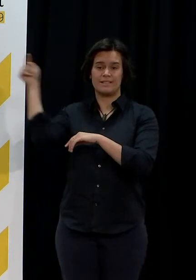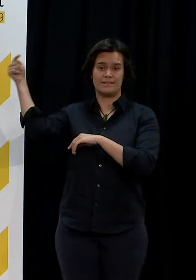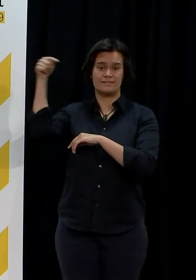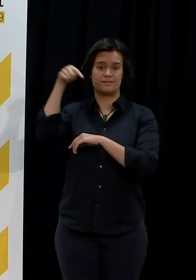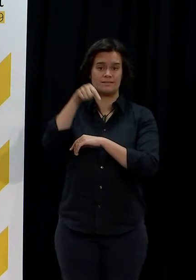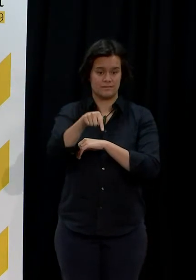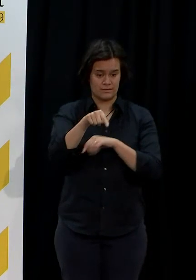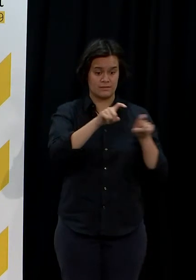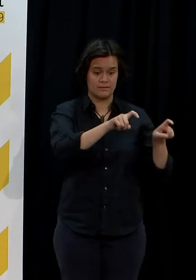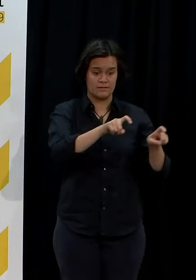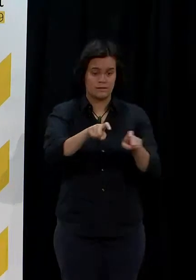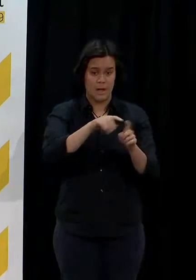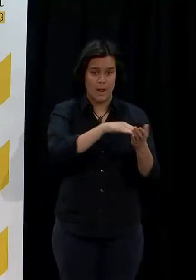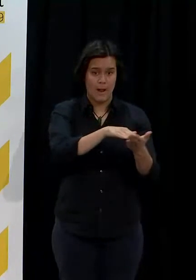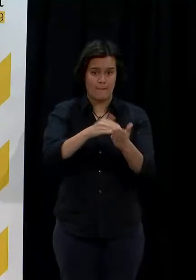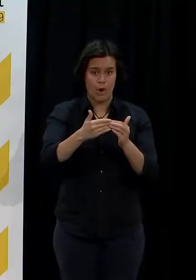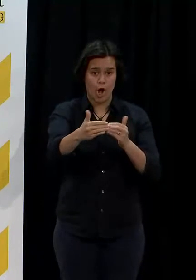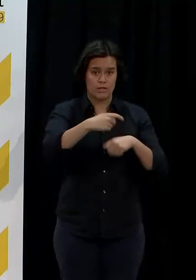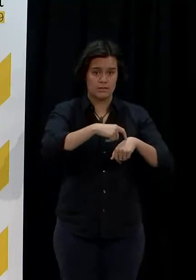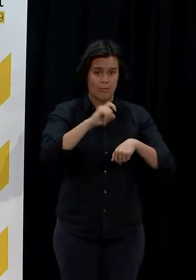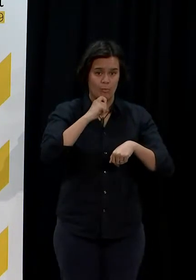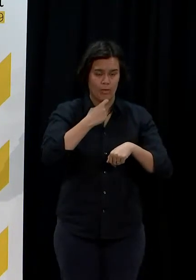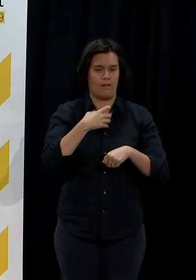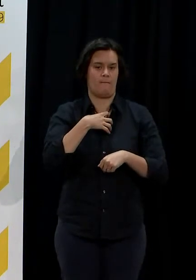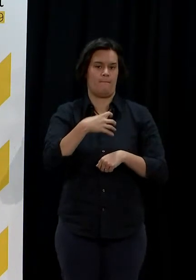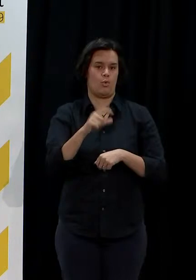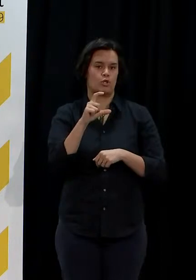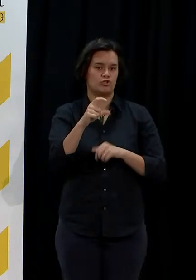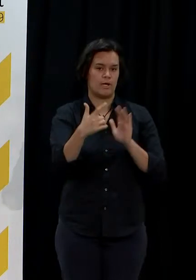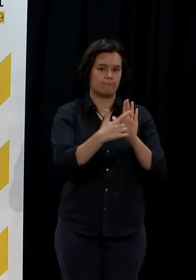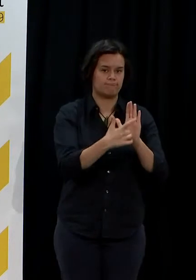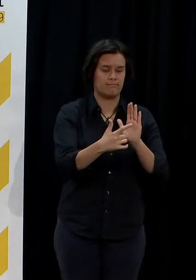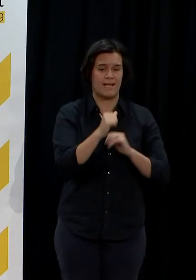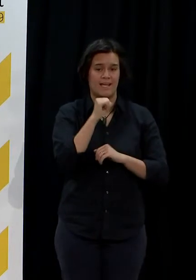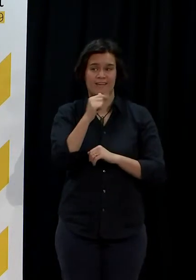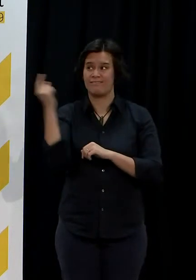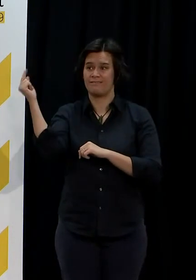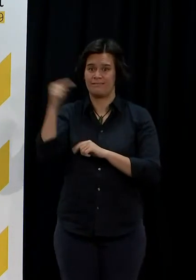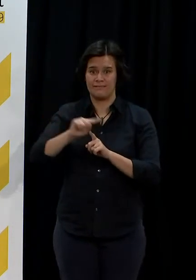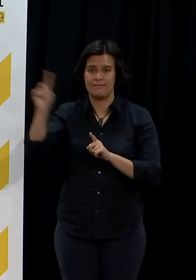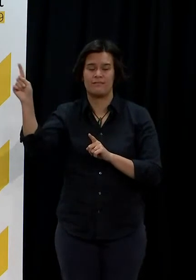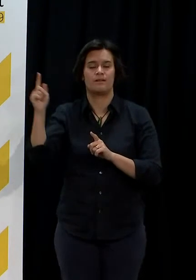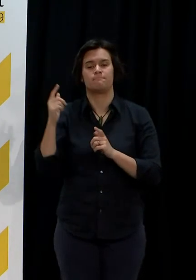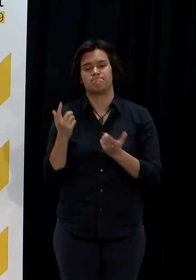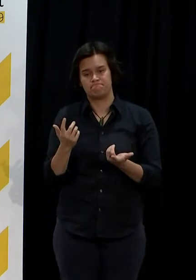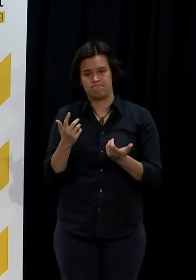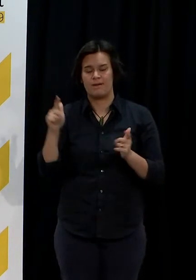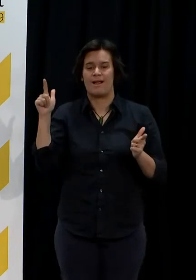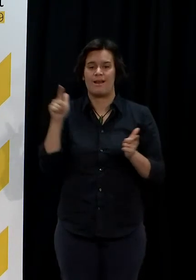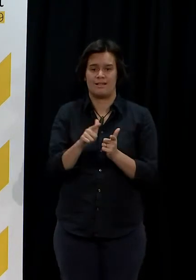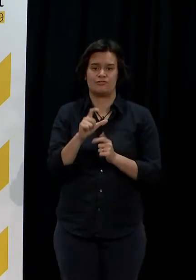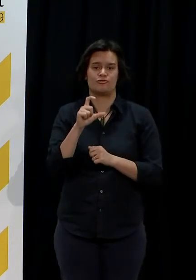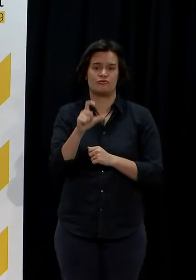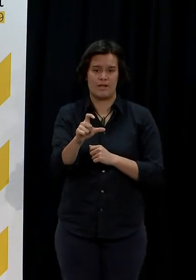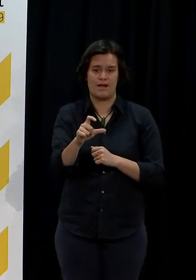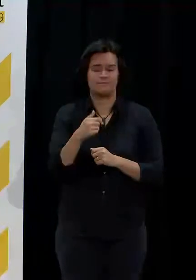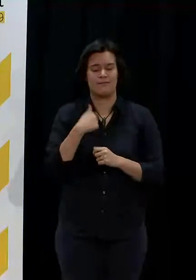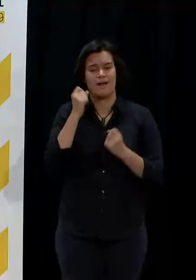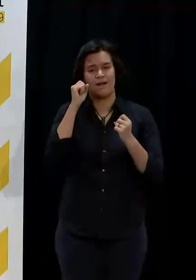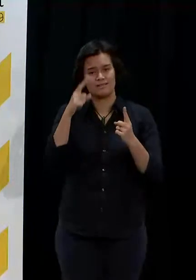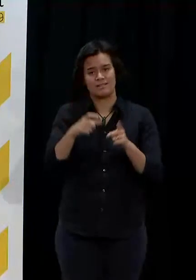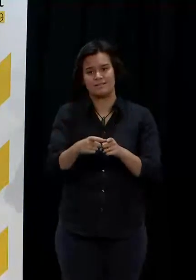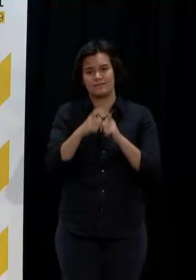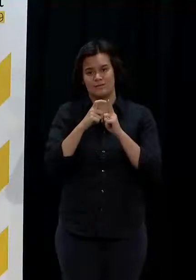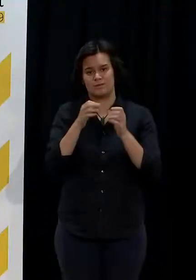But I guess if the Ministry of Health has signed it off on humanitarian grounds, do they have be a part of the system? And that would ultimately